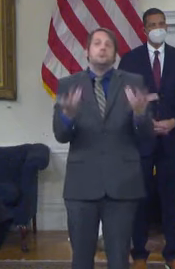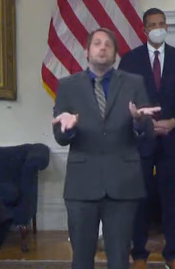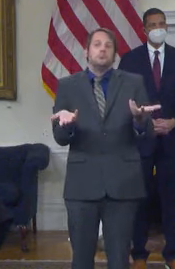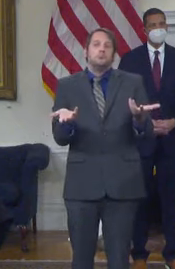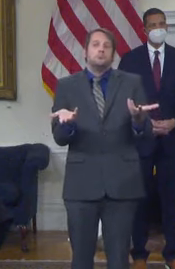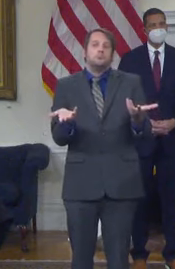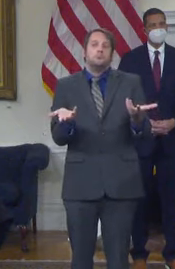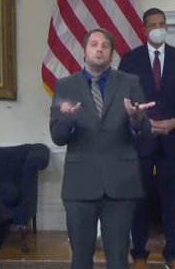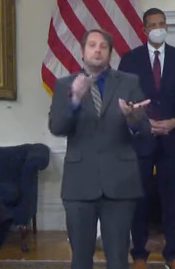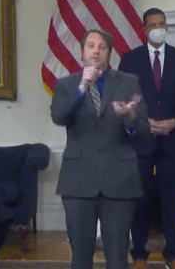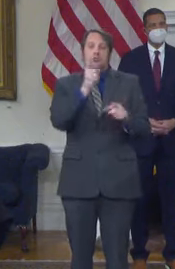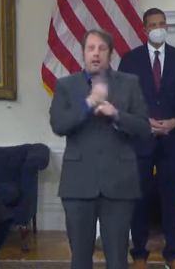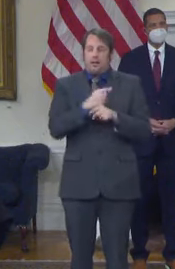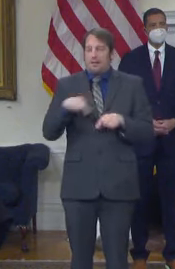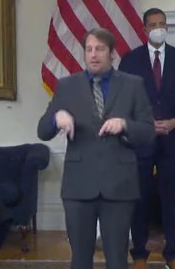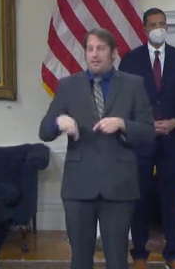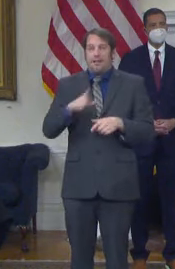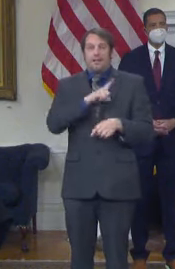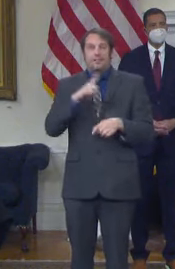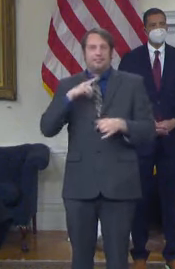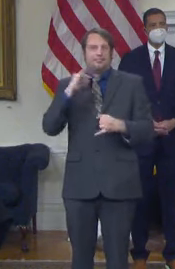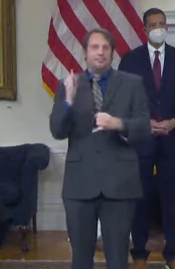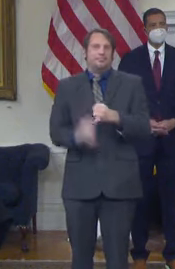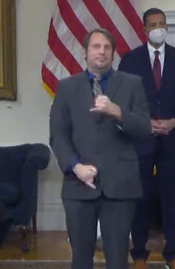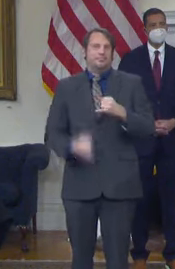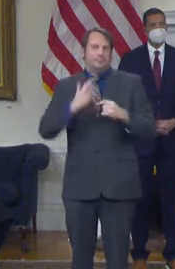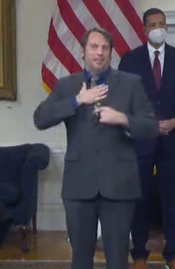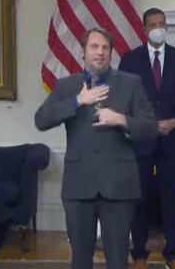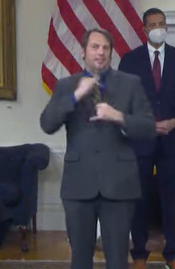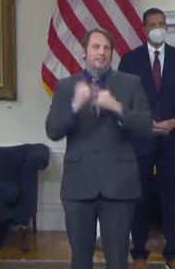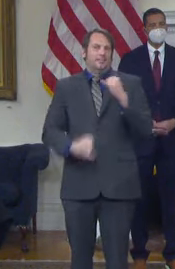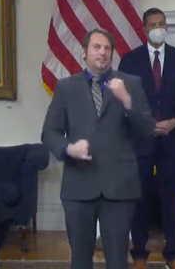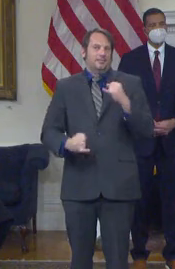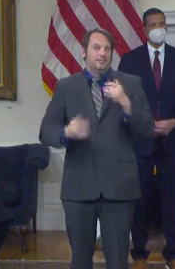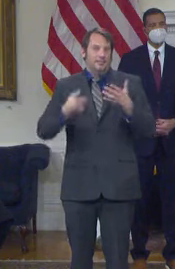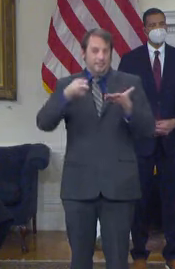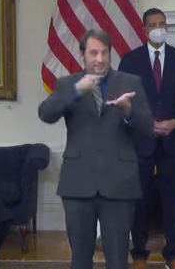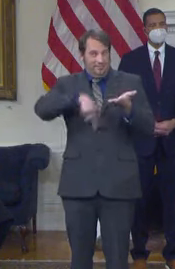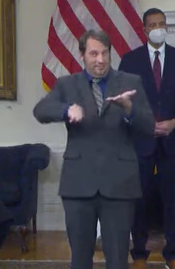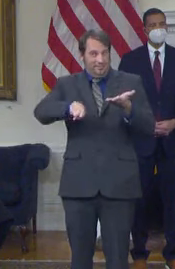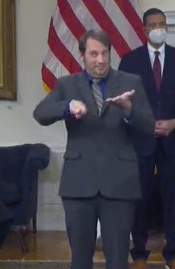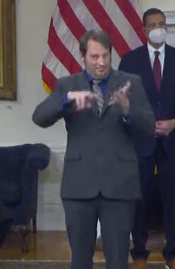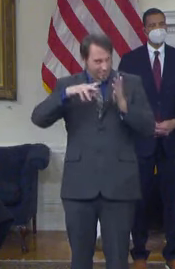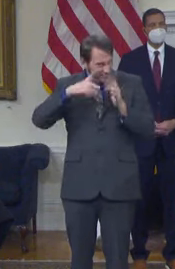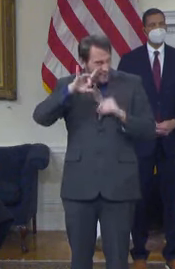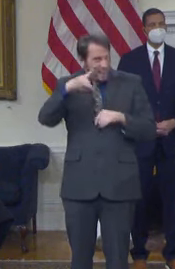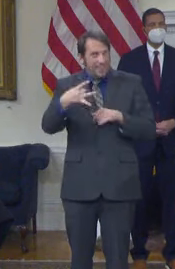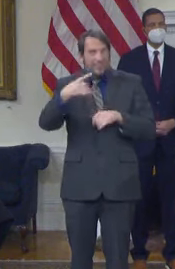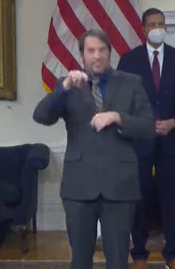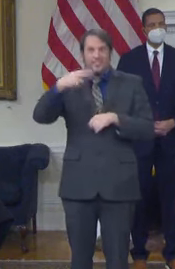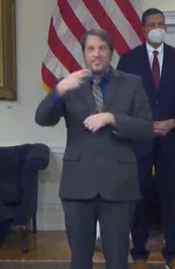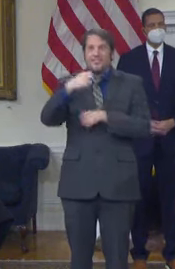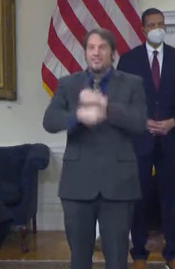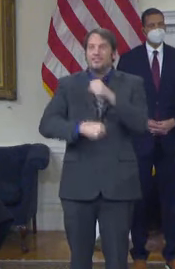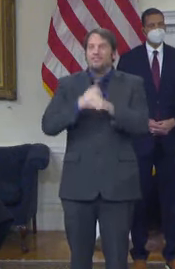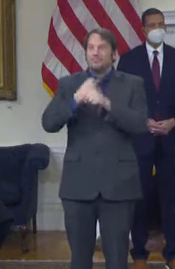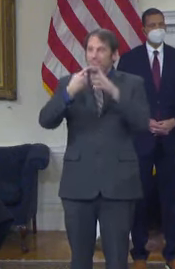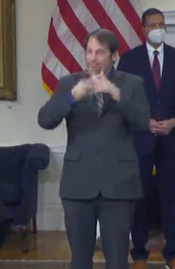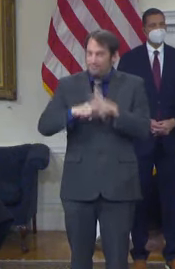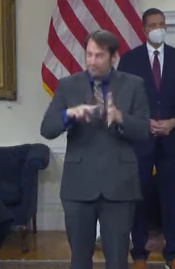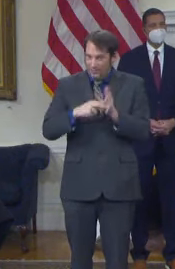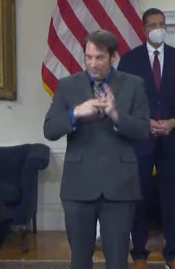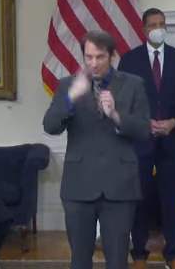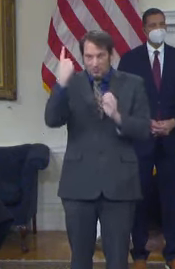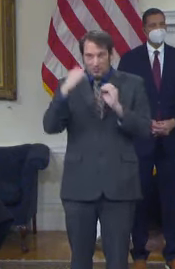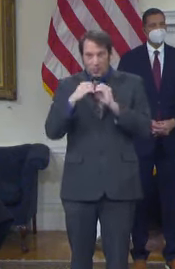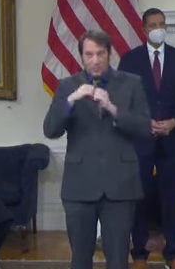a week from today, I will begin my eighth year as governor. So we have a little more than a year left in this job, but it's a pretty, pretty all consuming